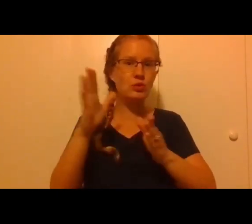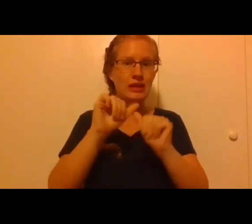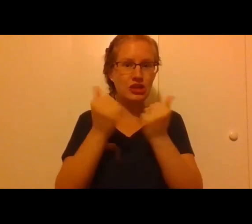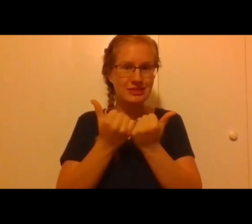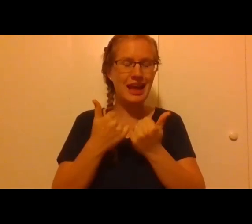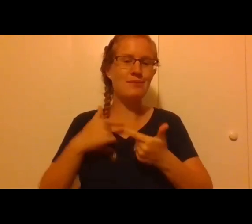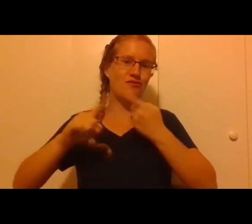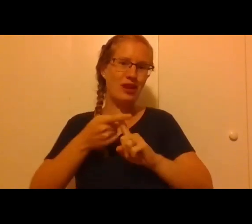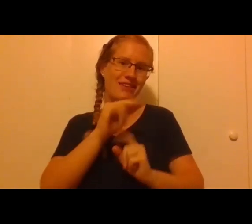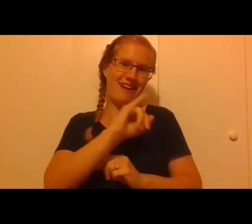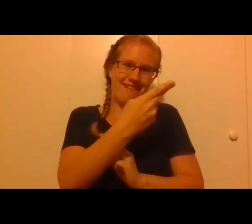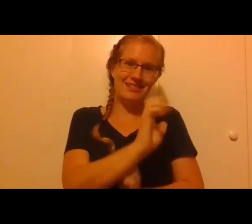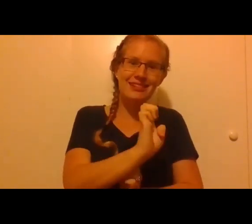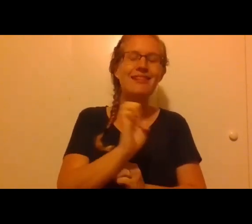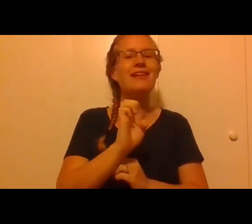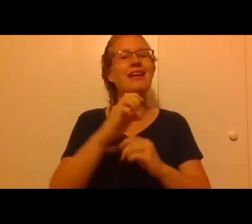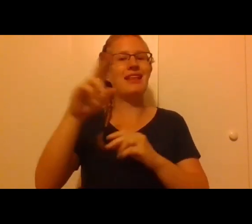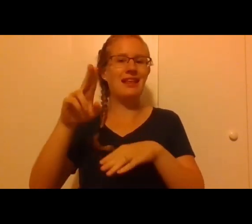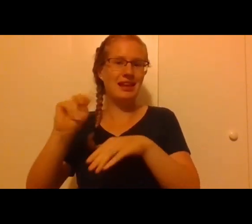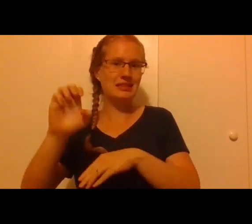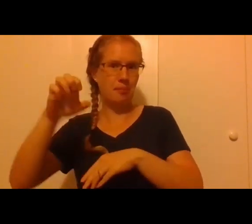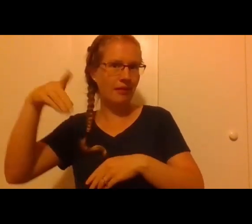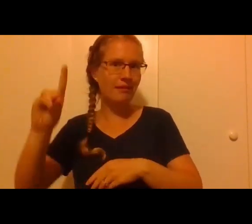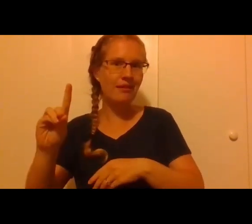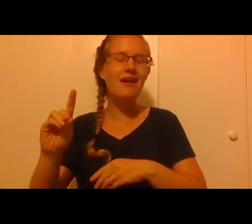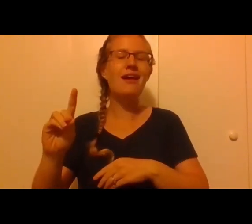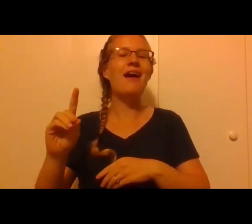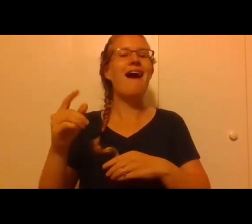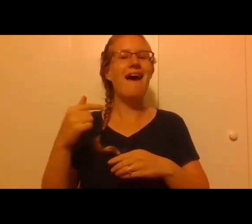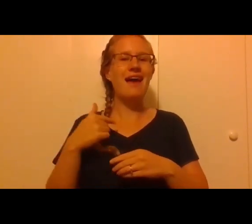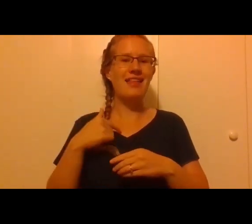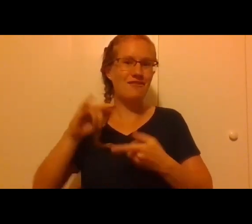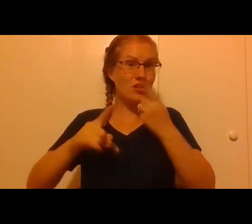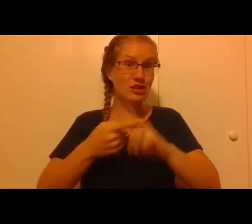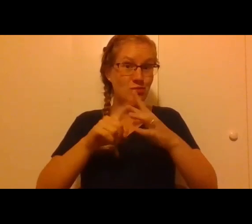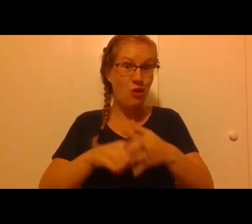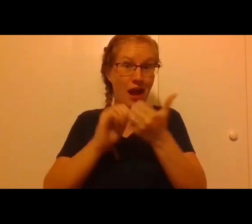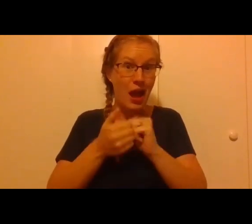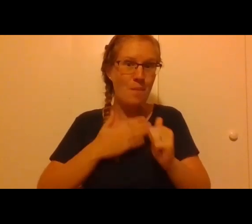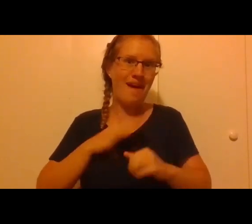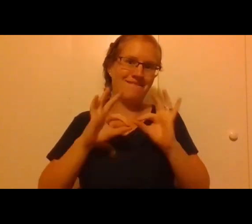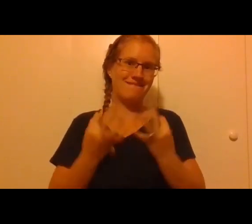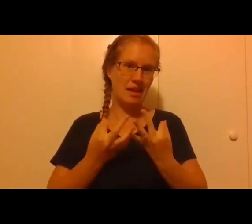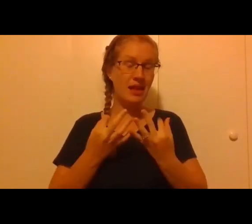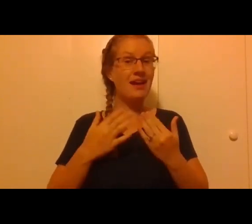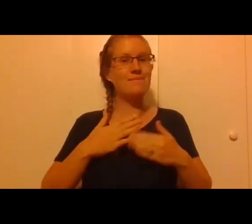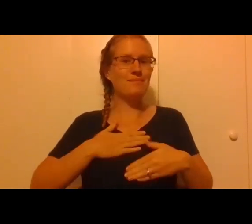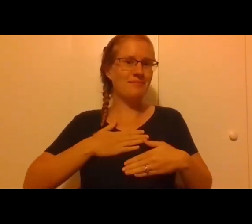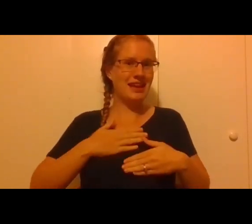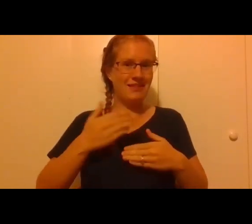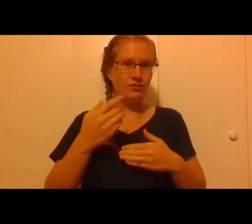of the IHE and the National Catholic Partnership on Disability and that friendship began with my own family. I'm the father of two children